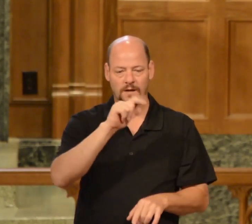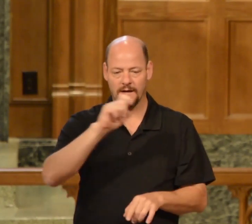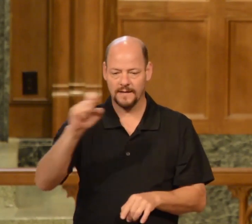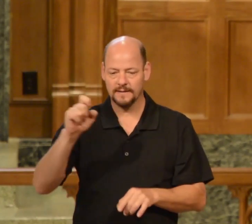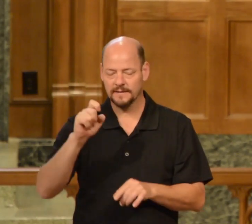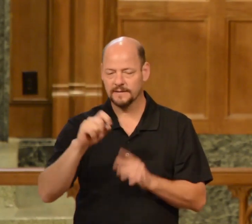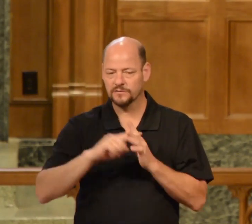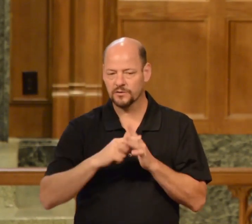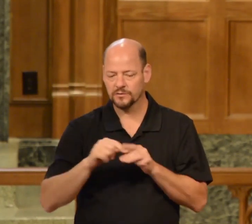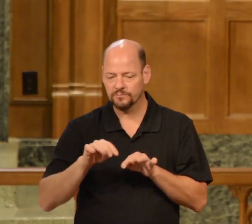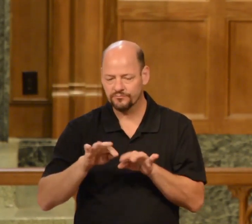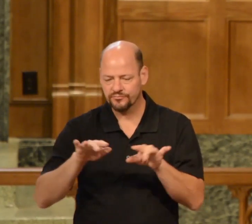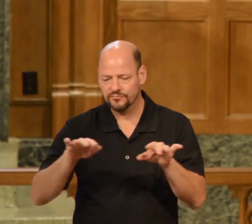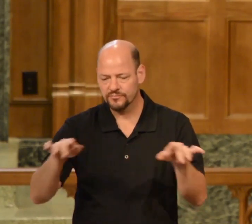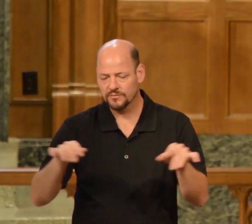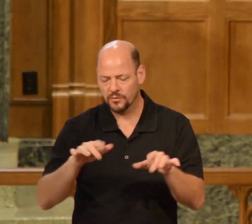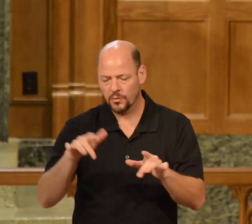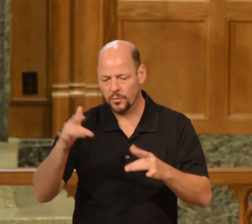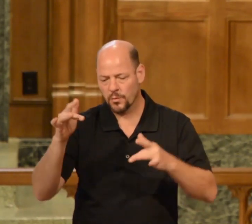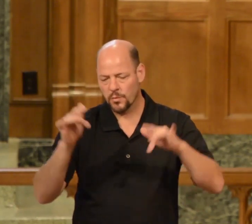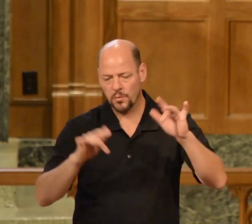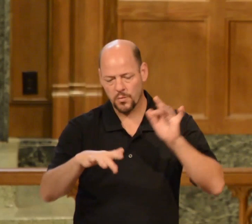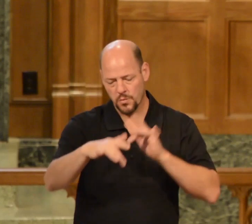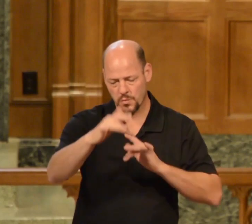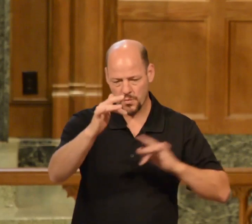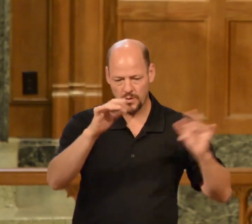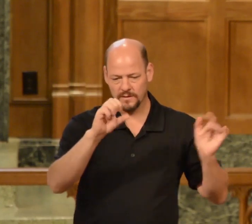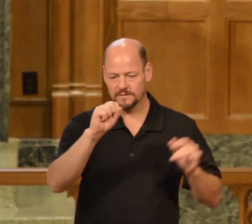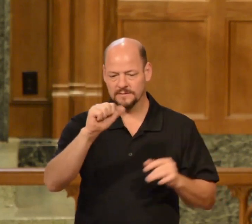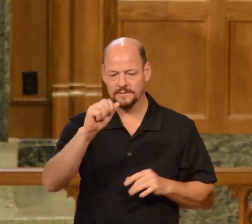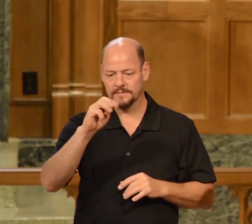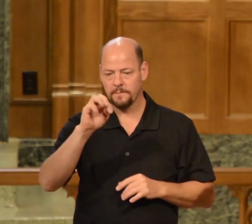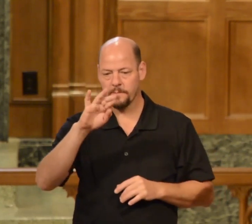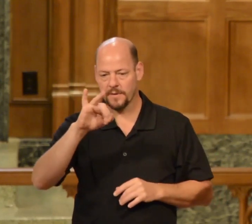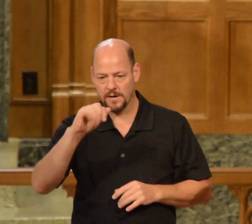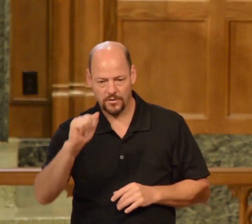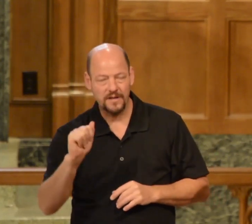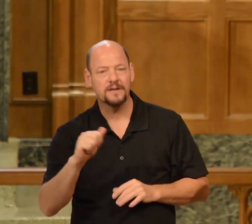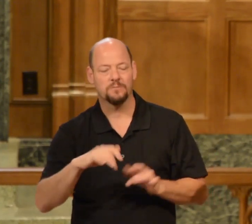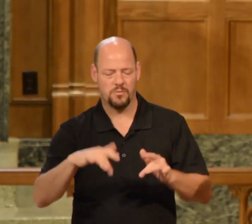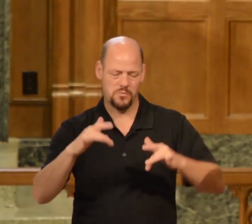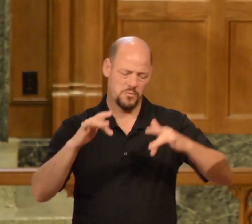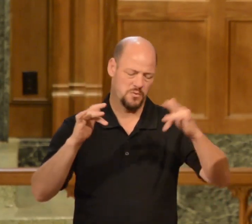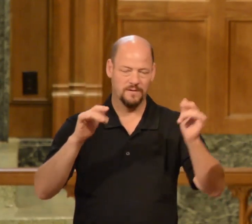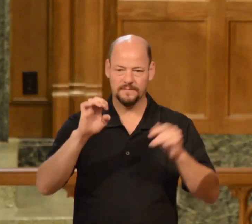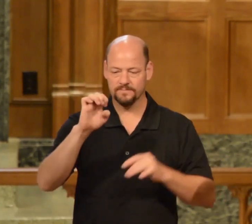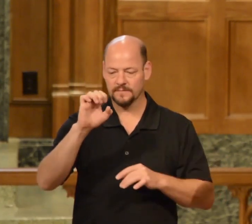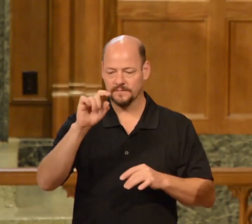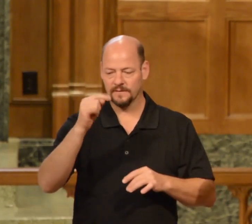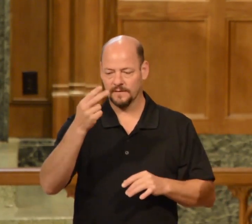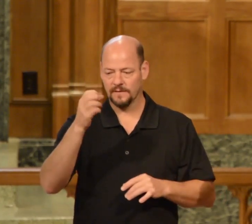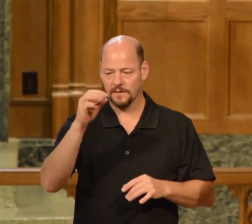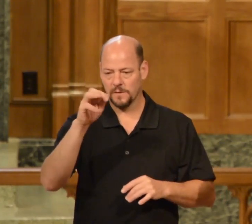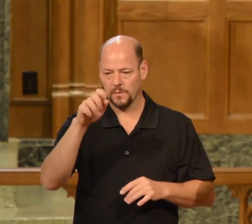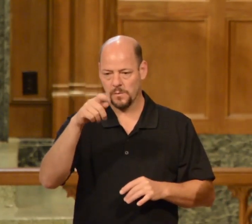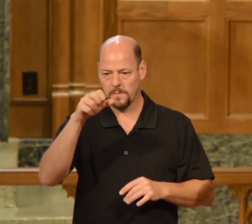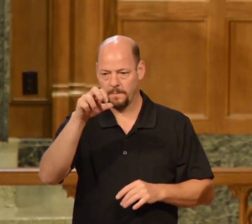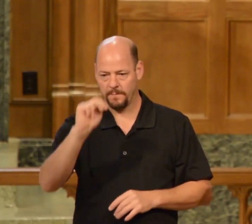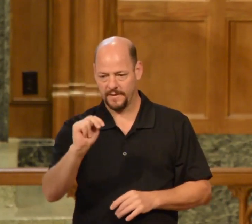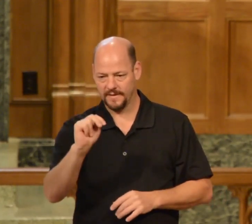Judea is starting to glow and Samaria even and the Ethiopian eunuch has taken the light down to